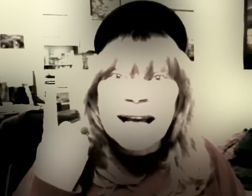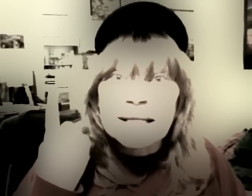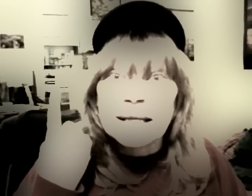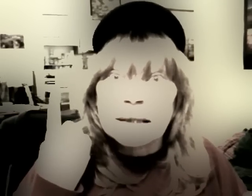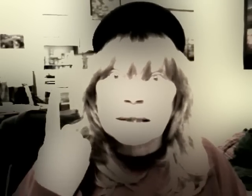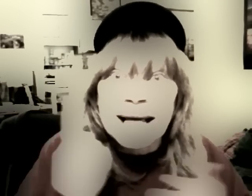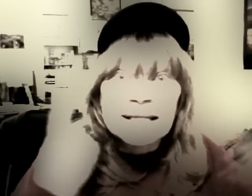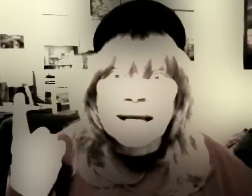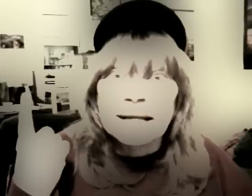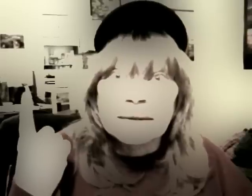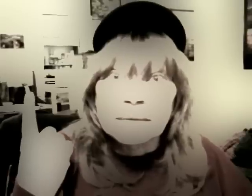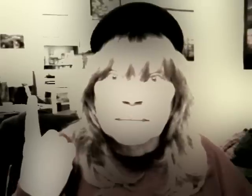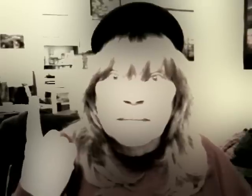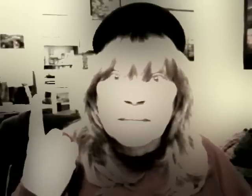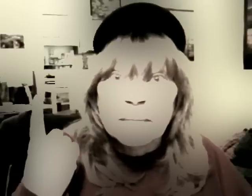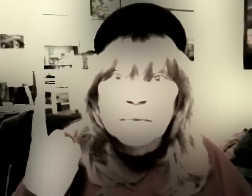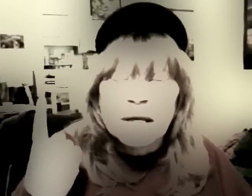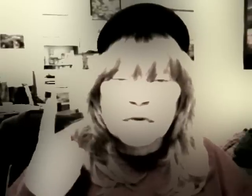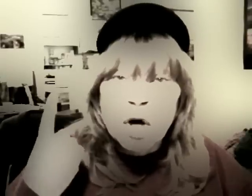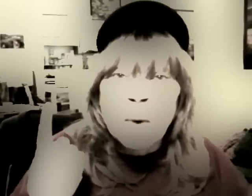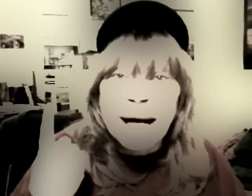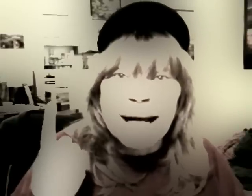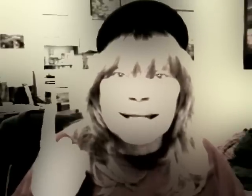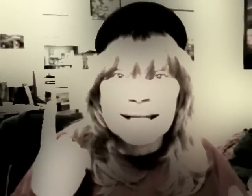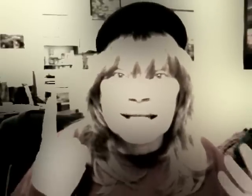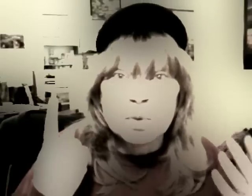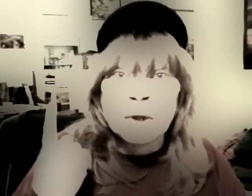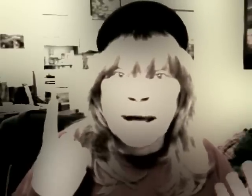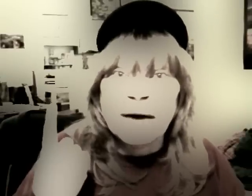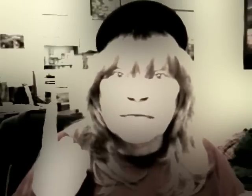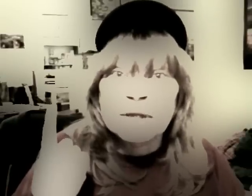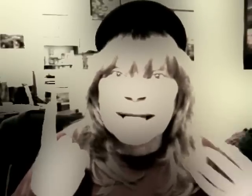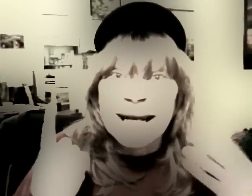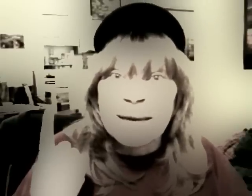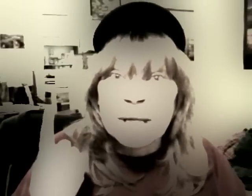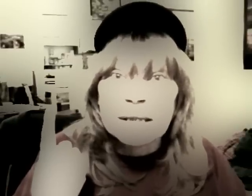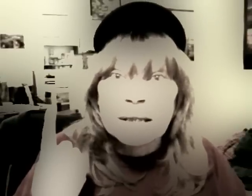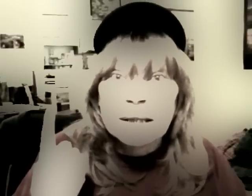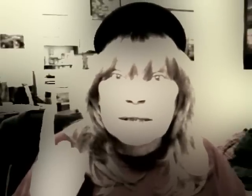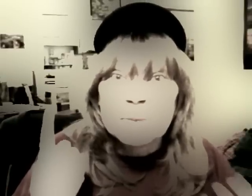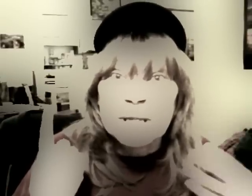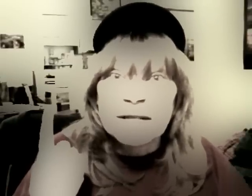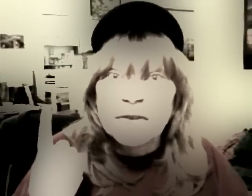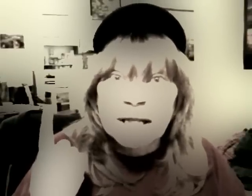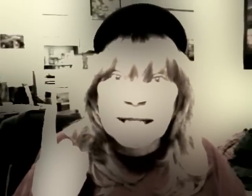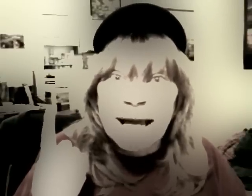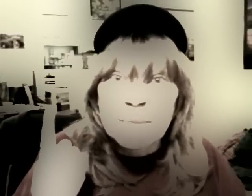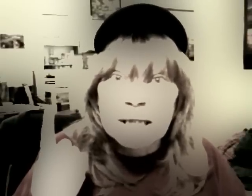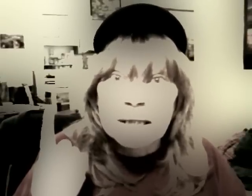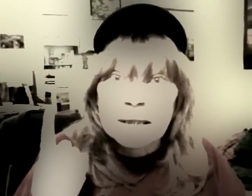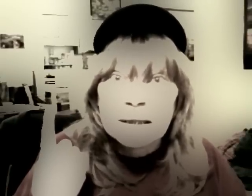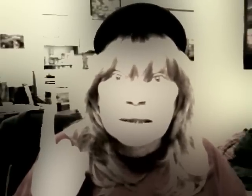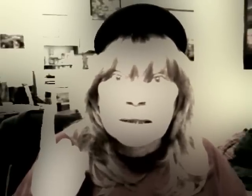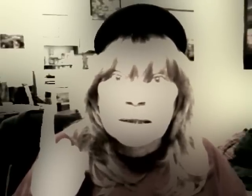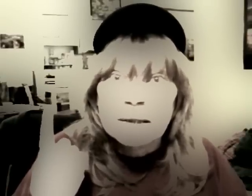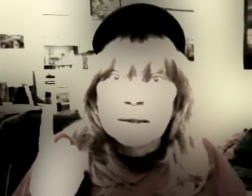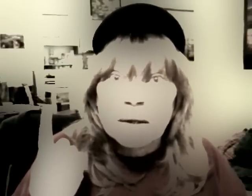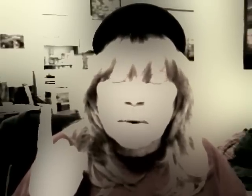sinned. That's it. If you know what kind it is, it's real helpful to name it. Specifically name it. Okay,